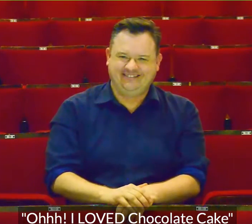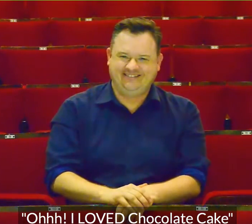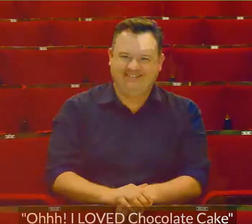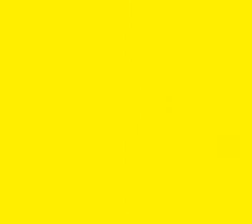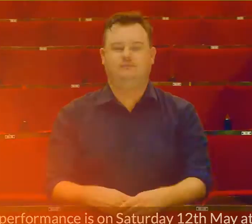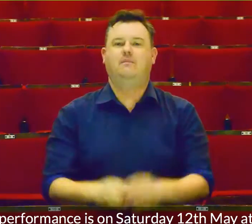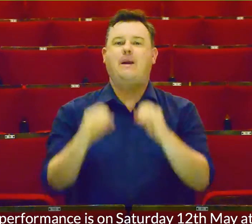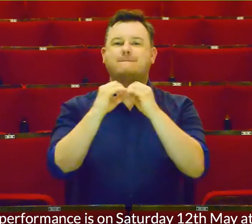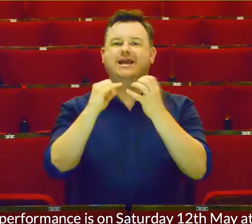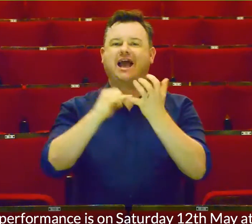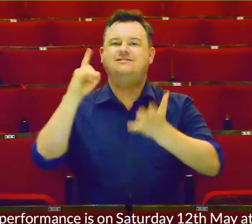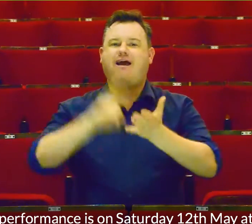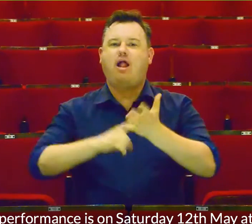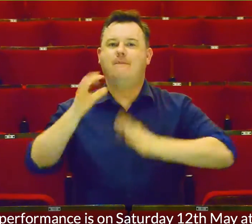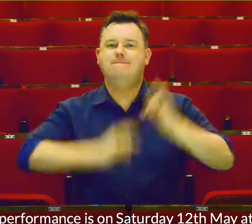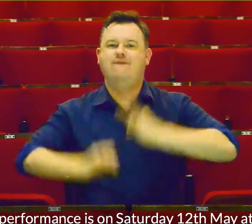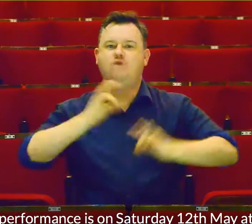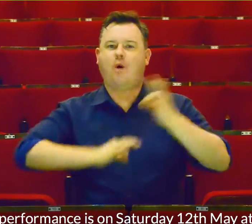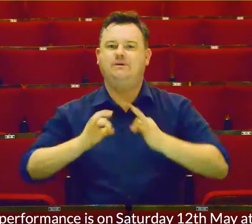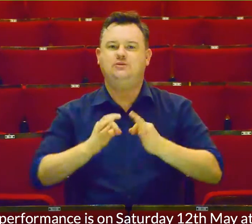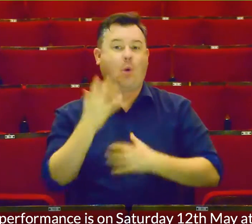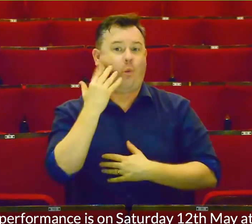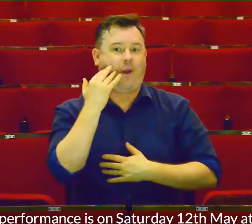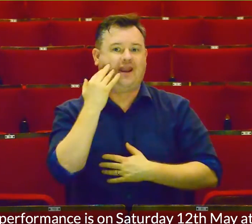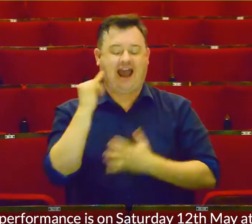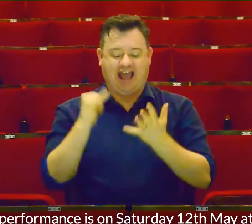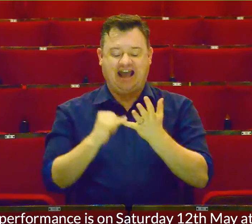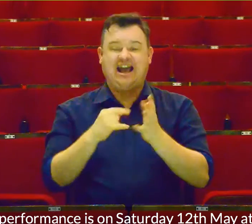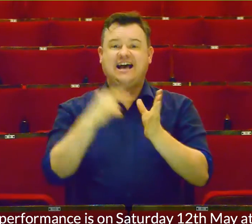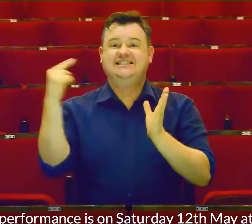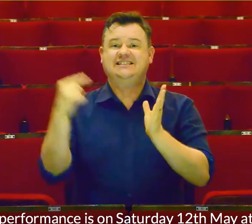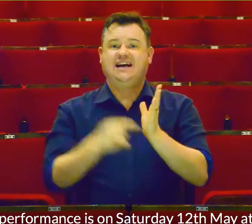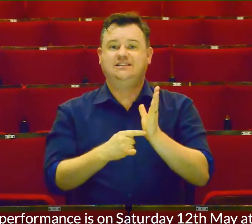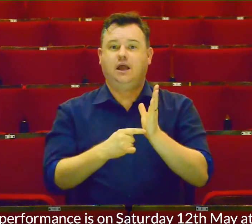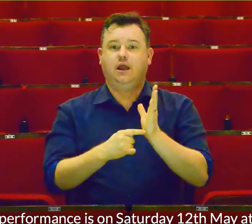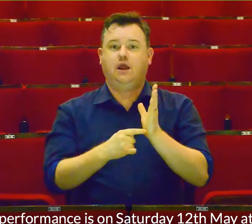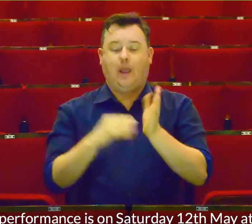The BSL performance is on Saturday 12th of May at 11am.